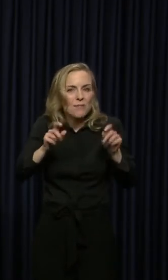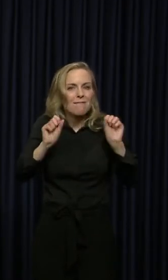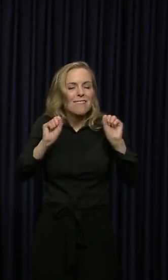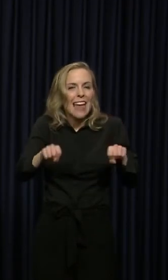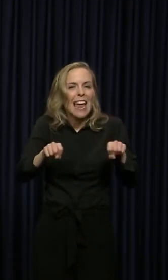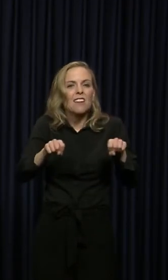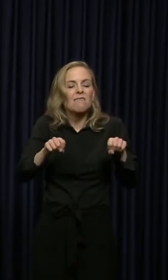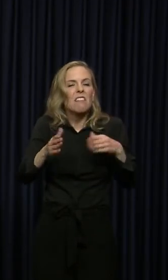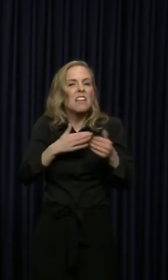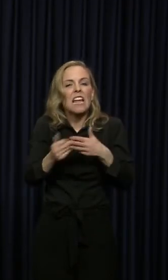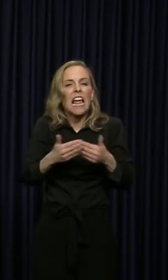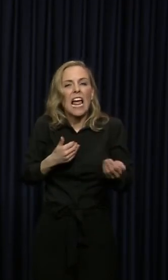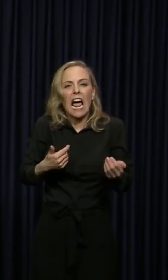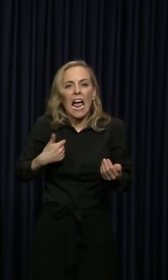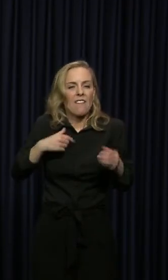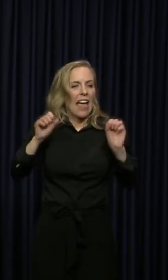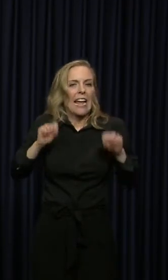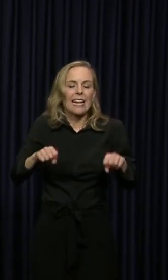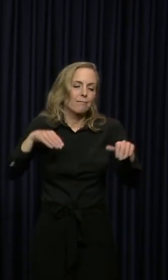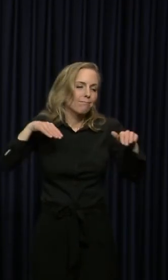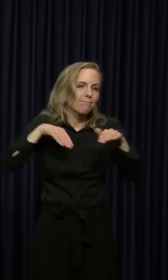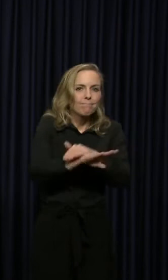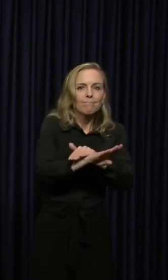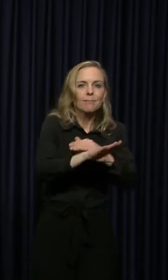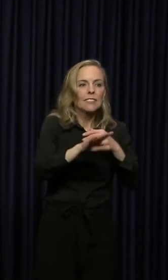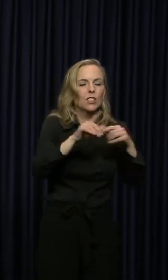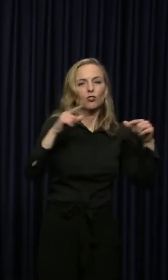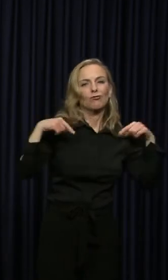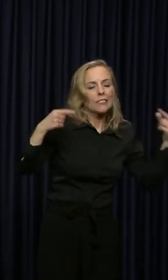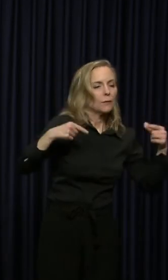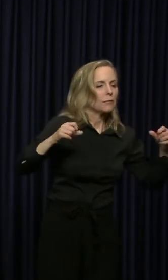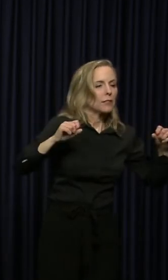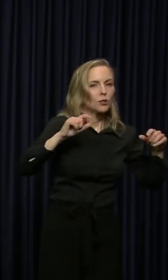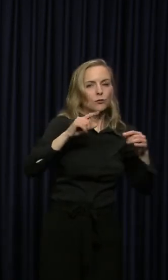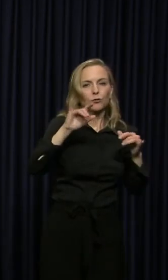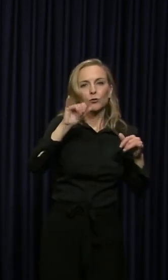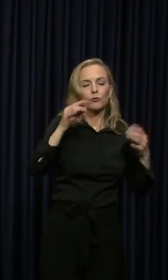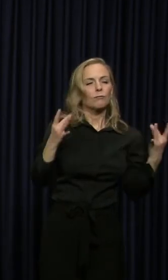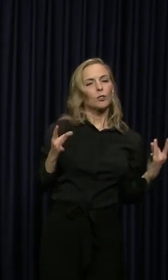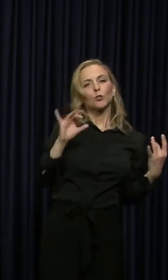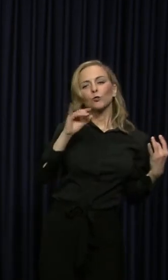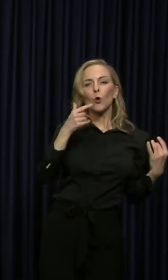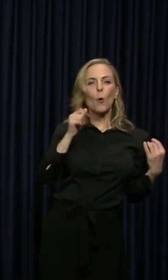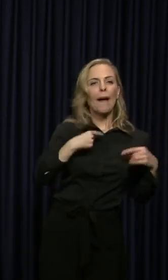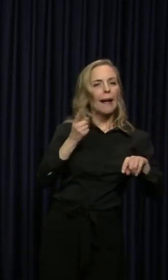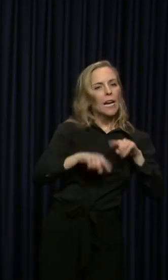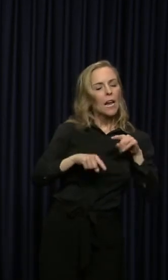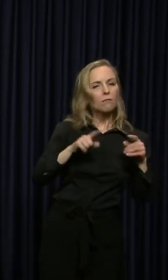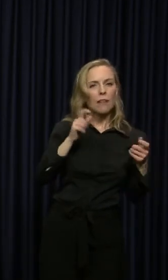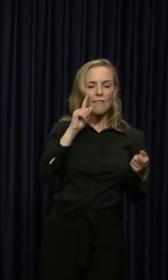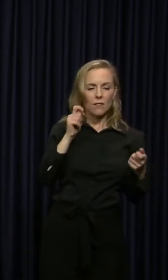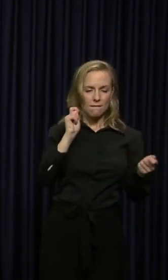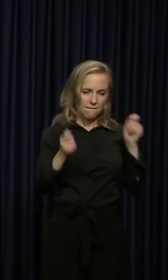be able to do it, even though they can't go into that studio. This is the type of adaptation that we have to be doing.